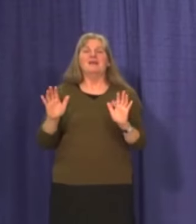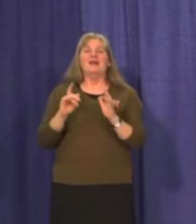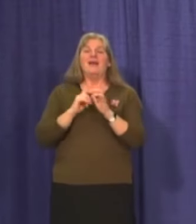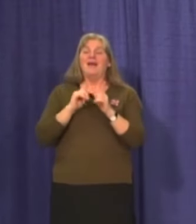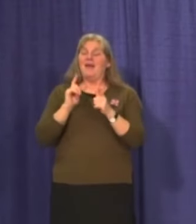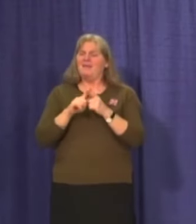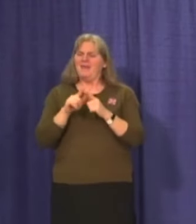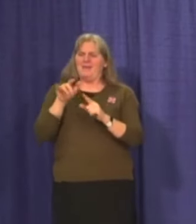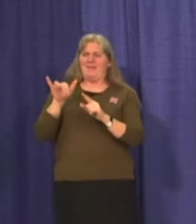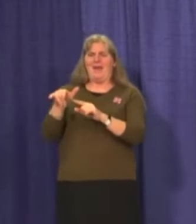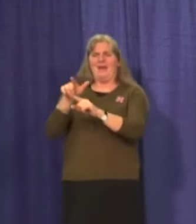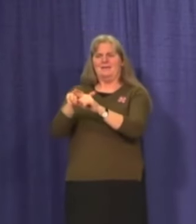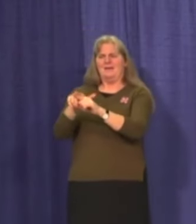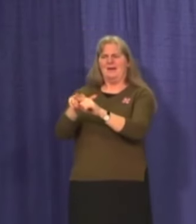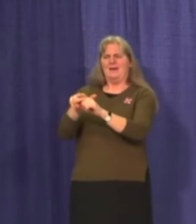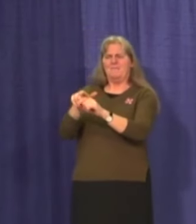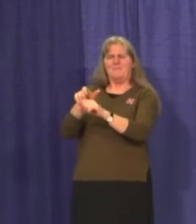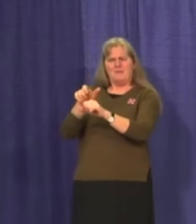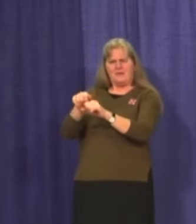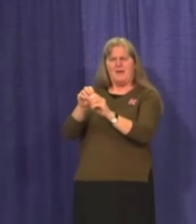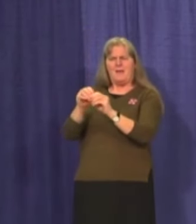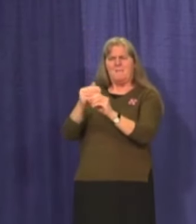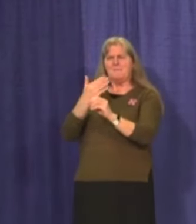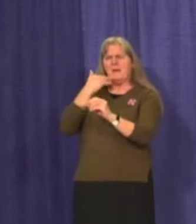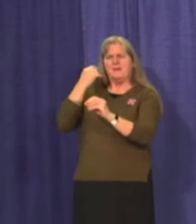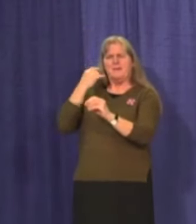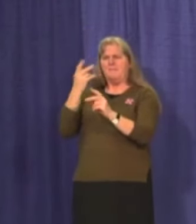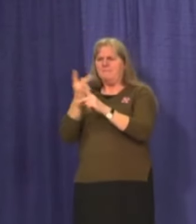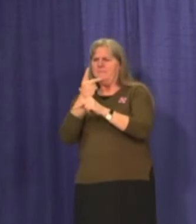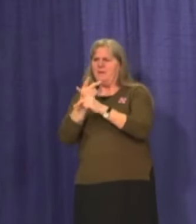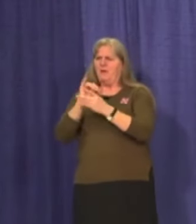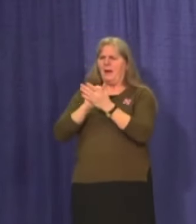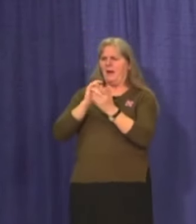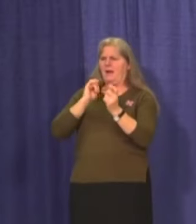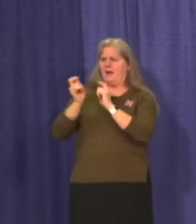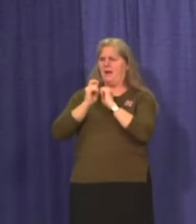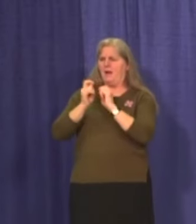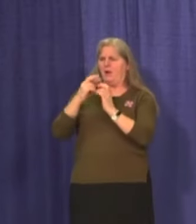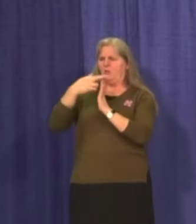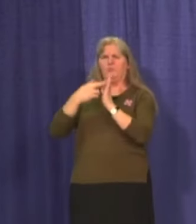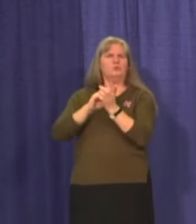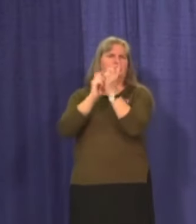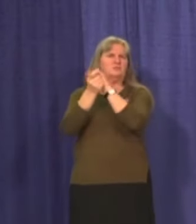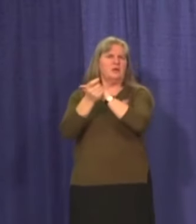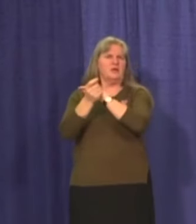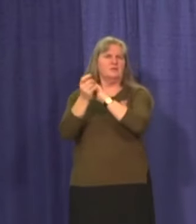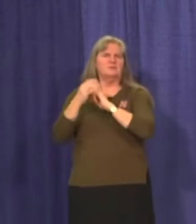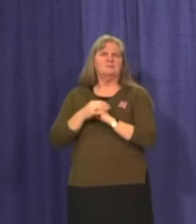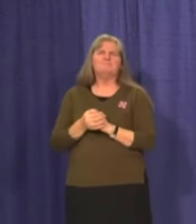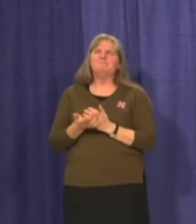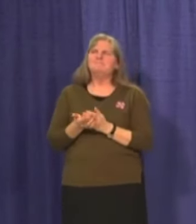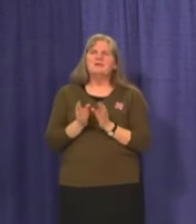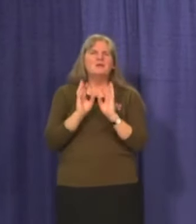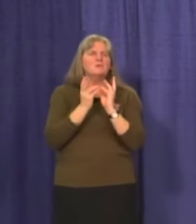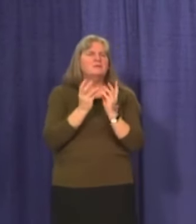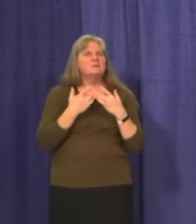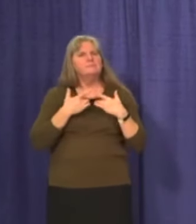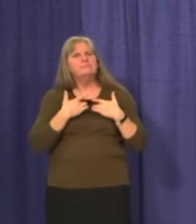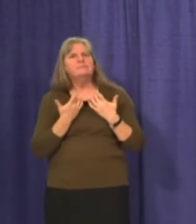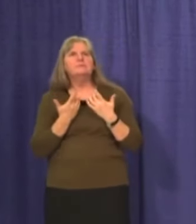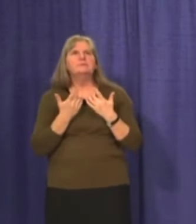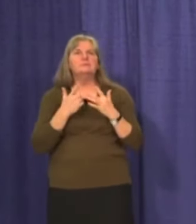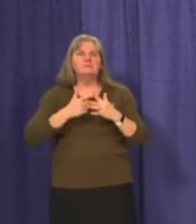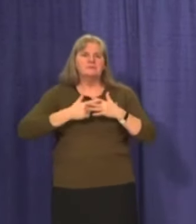have a better sense of what measures we can begin to adjust. With winter blues, the beginning of